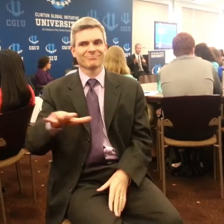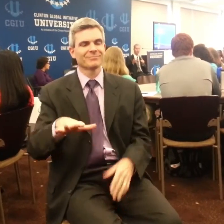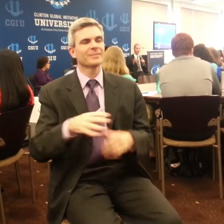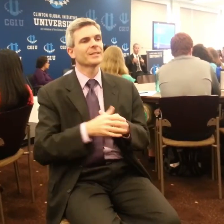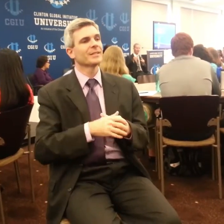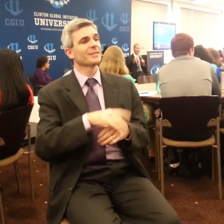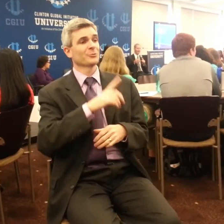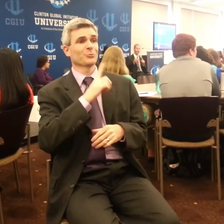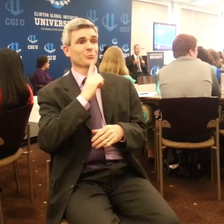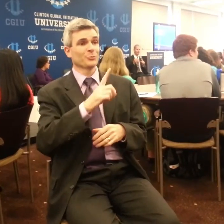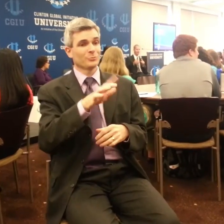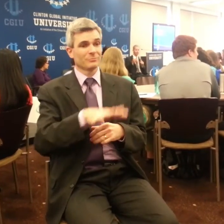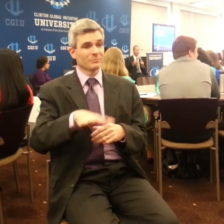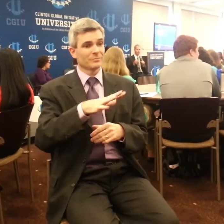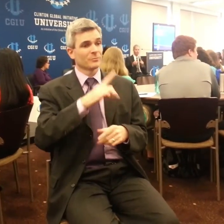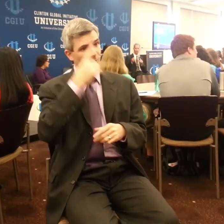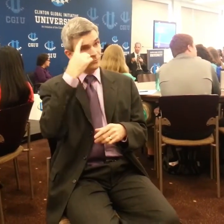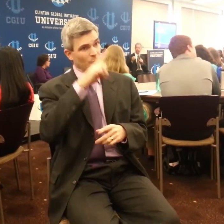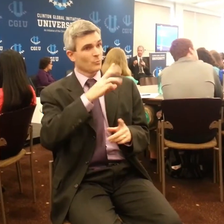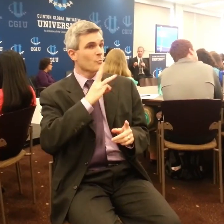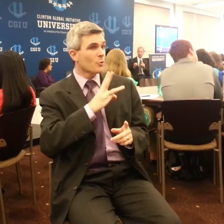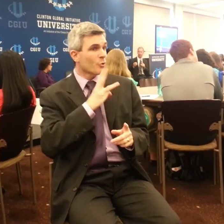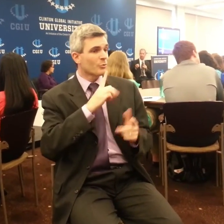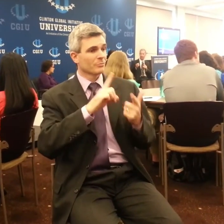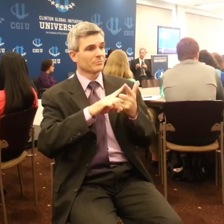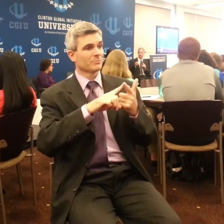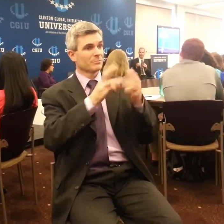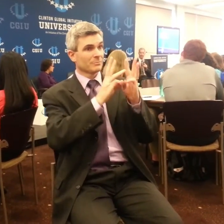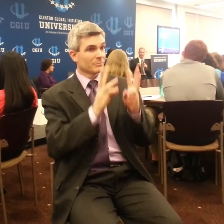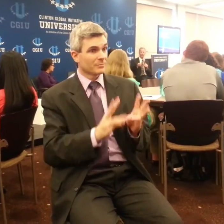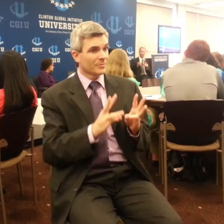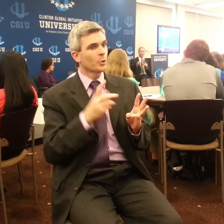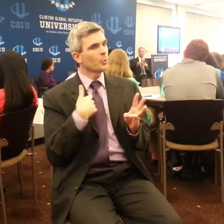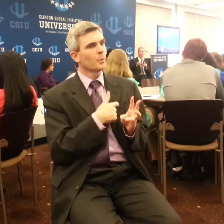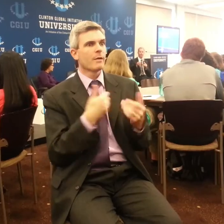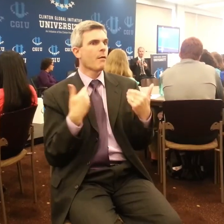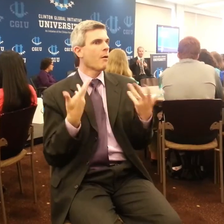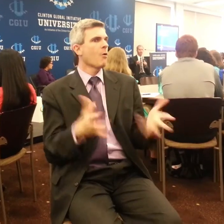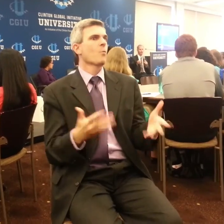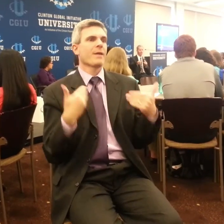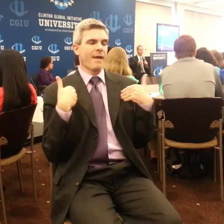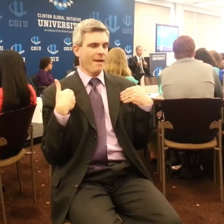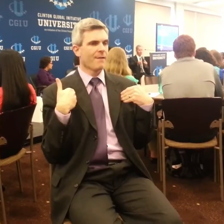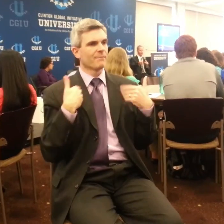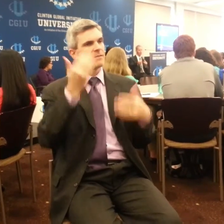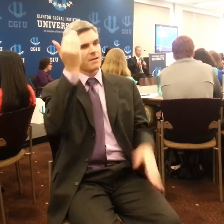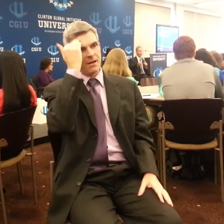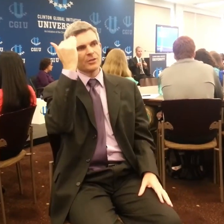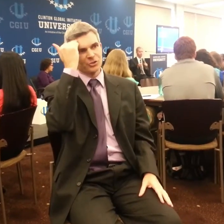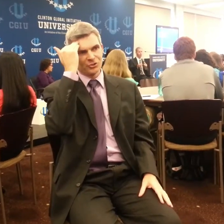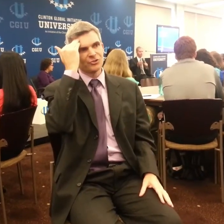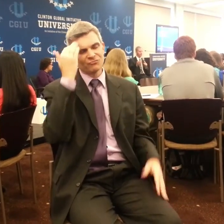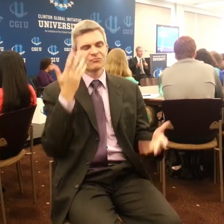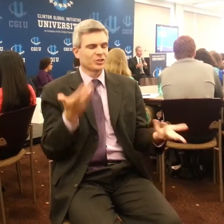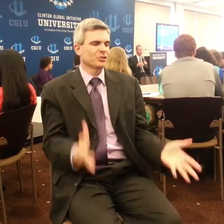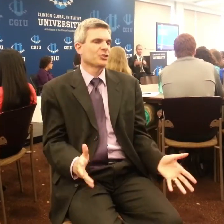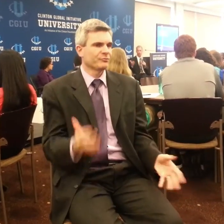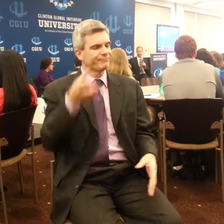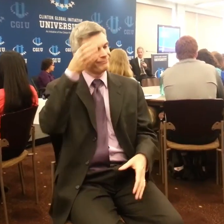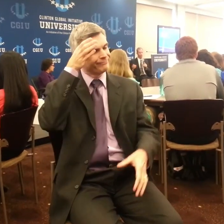We have the vast majority of all the knowledge that we need right now to implement sustainable solutions to water scarcity as well as other